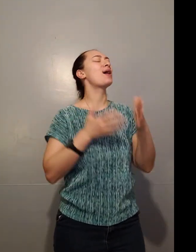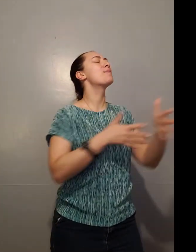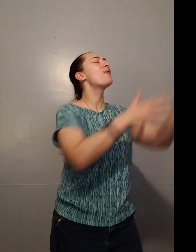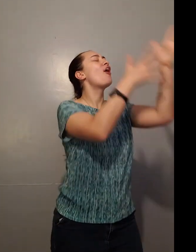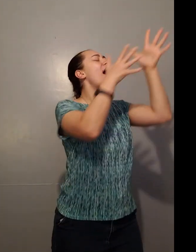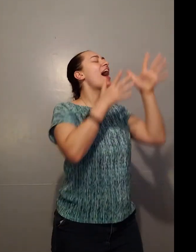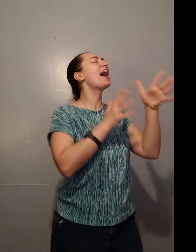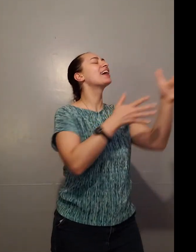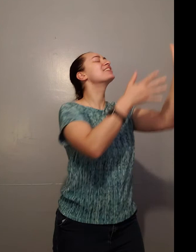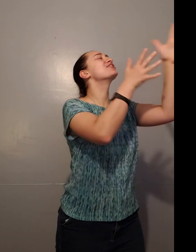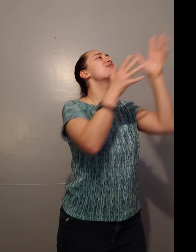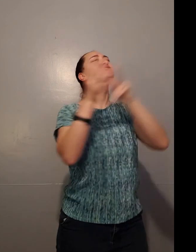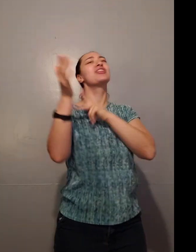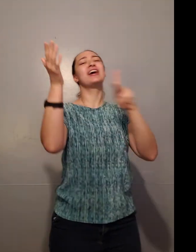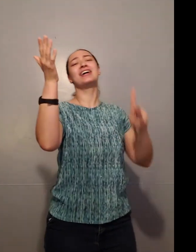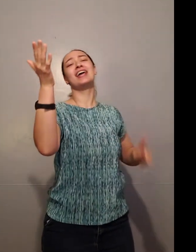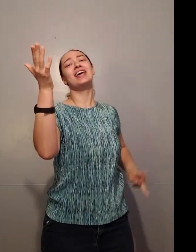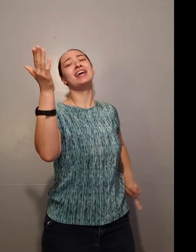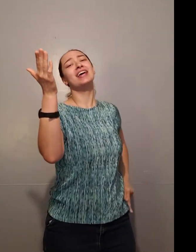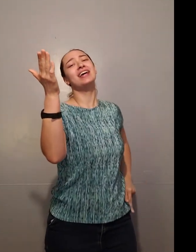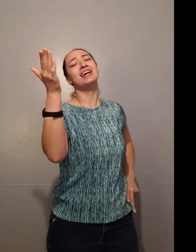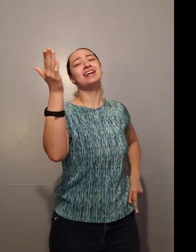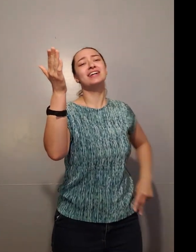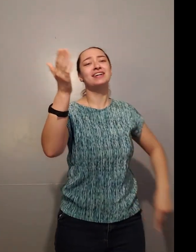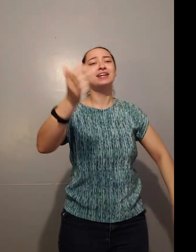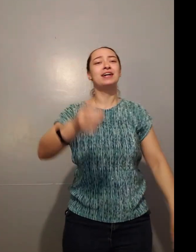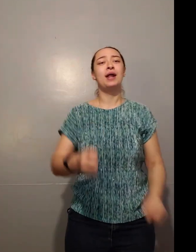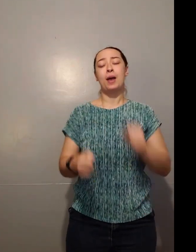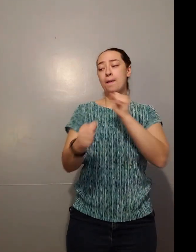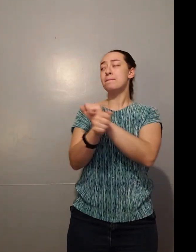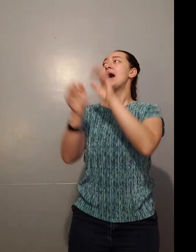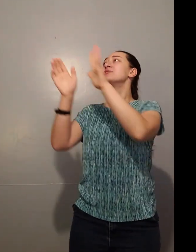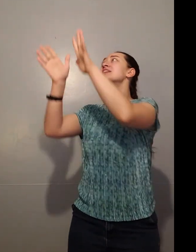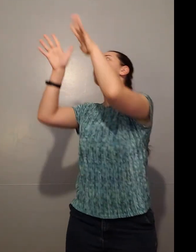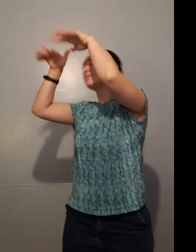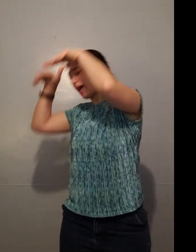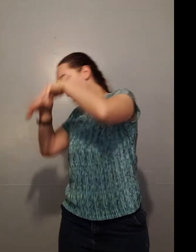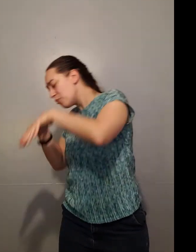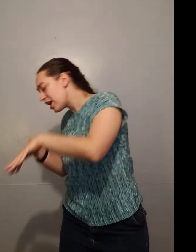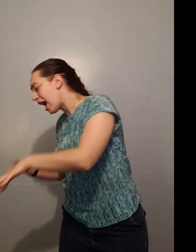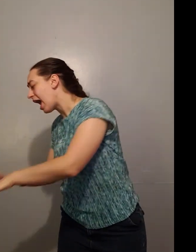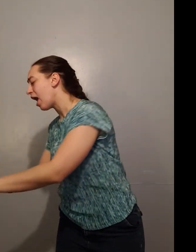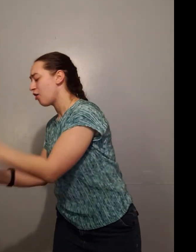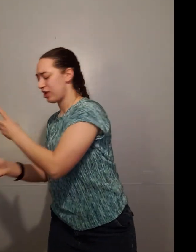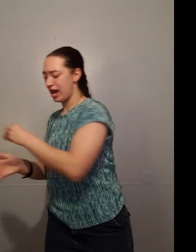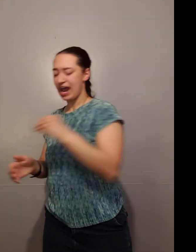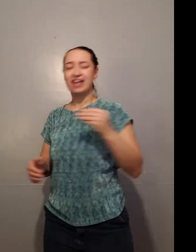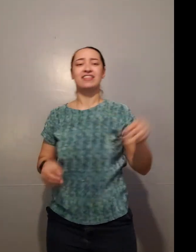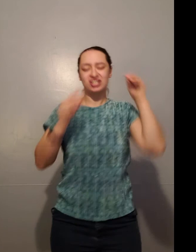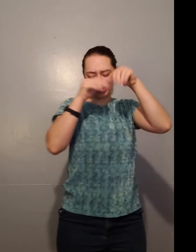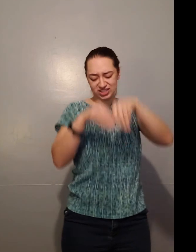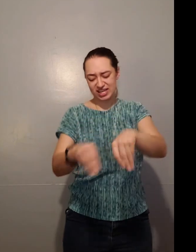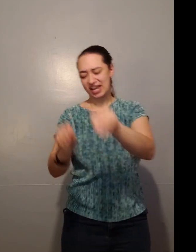We work through that healing We come to the Lord and the sea